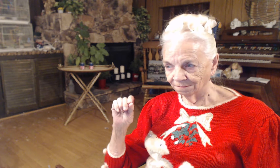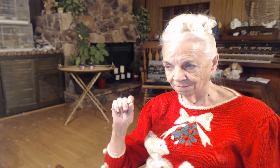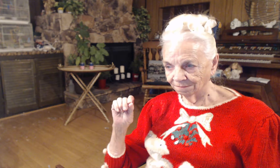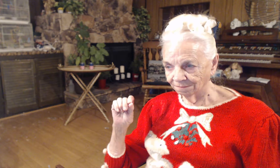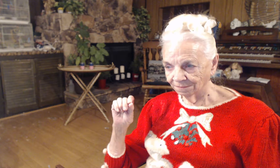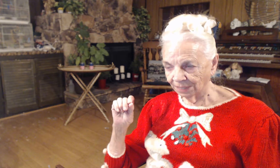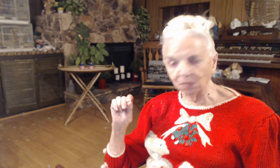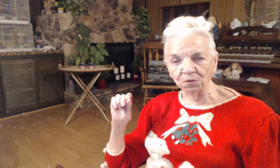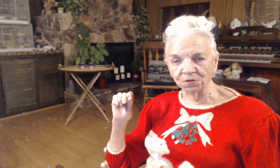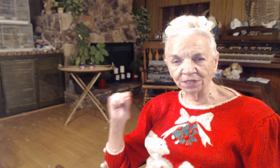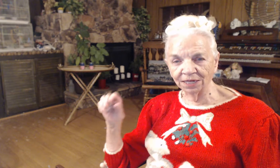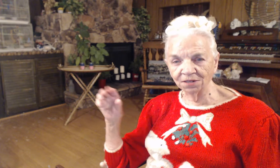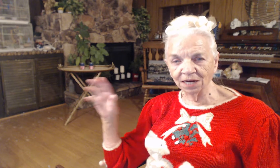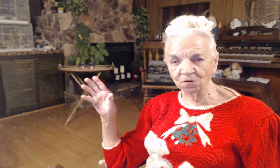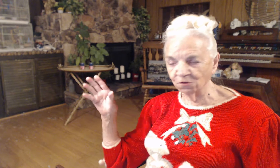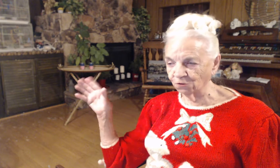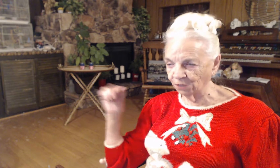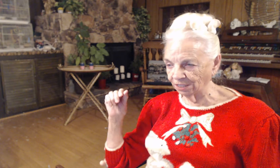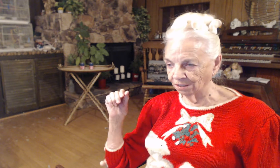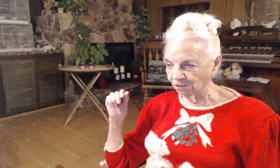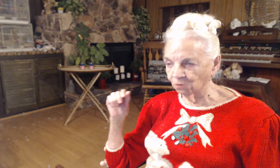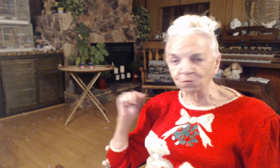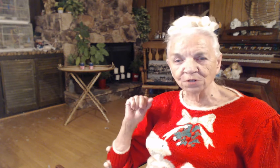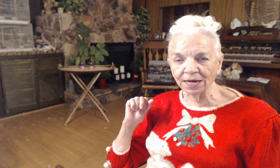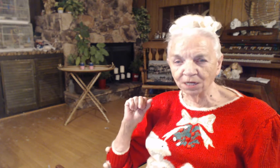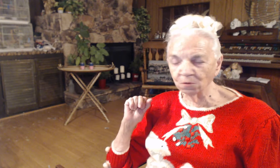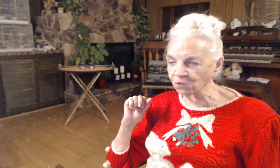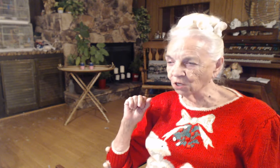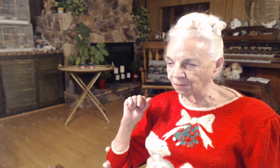He was the kid down the street whose daddy was a carpenter.